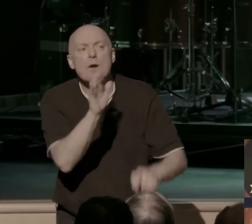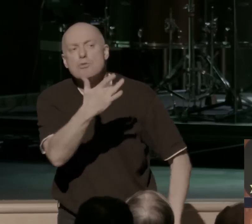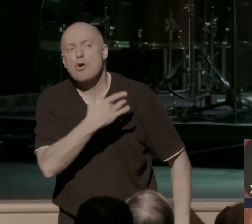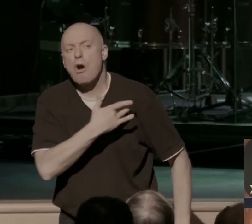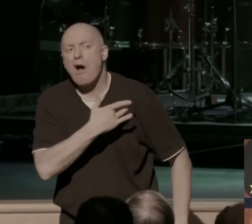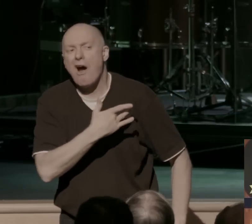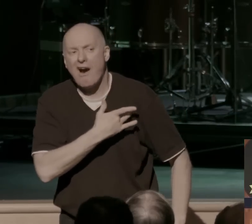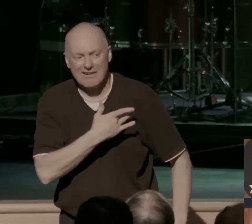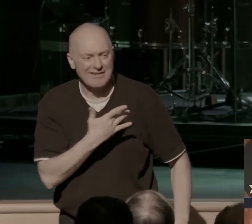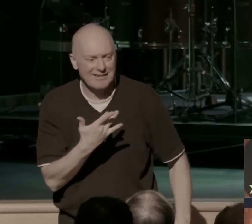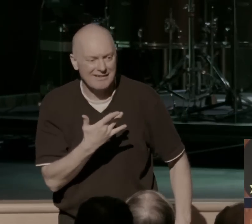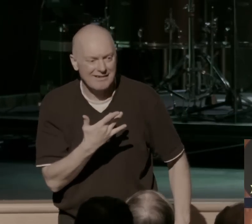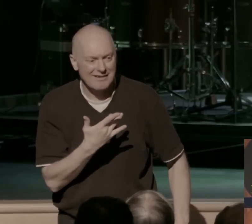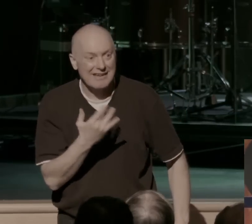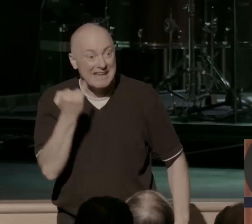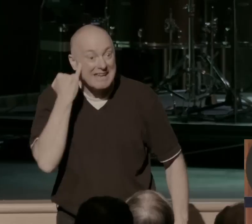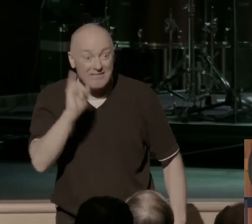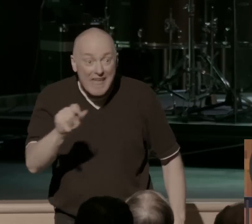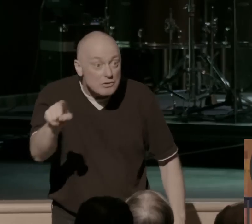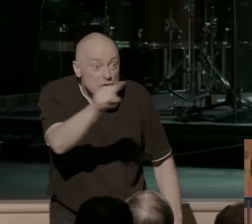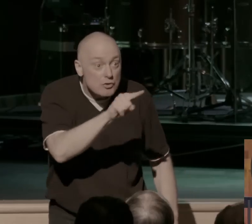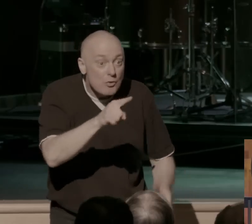sin. says, if that's where you are, you're a slave to sin.